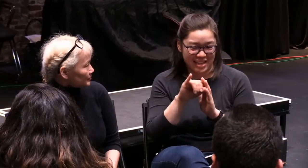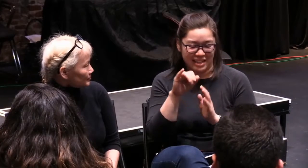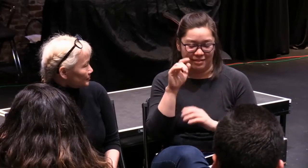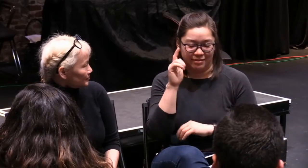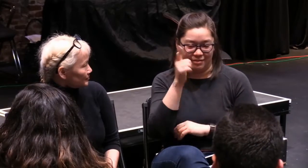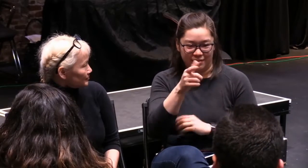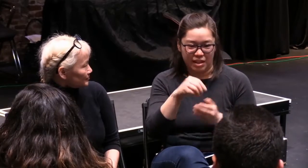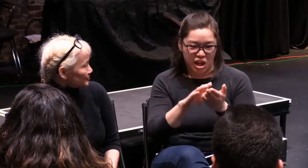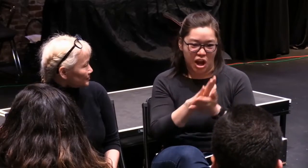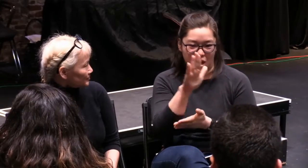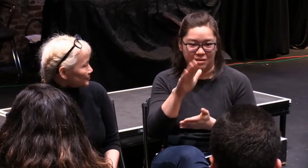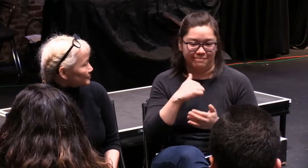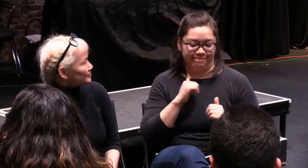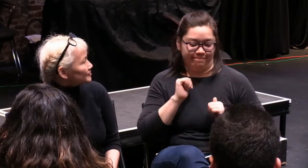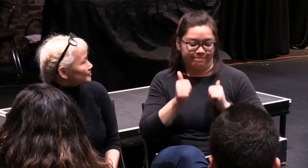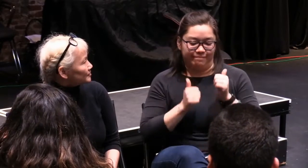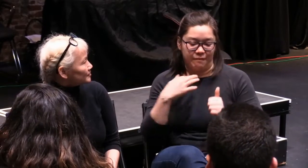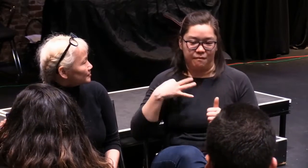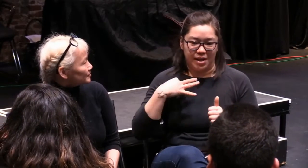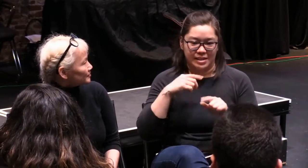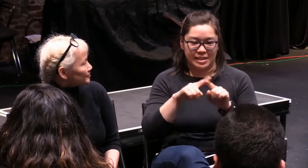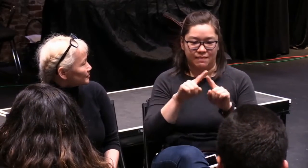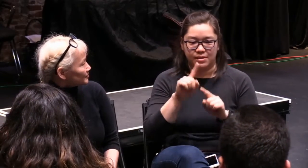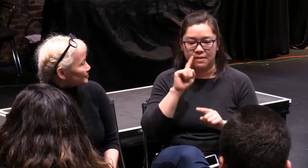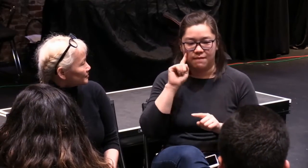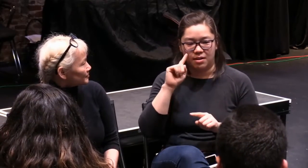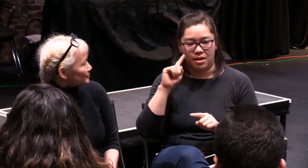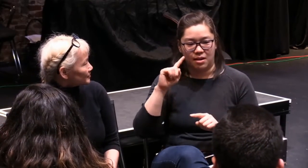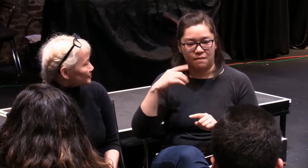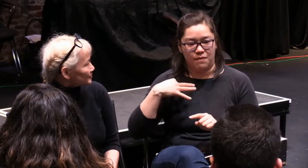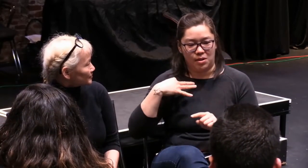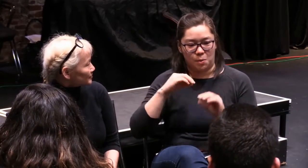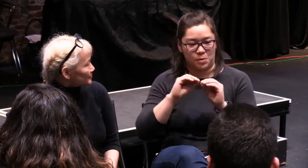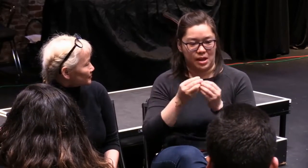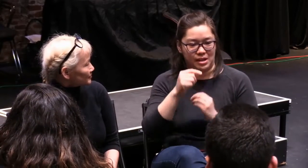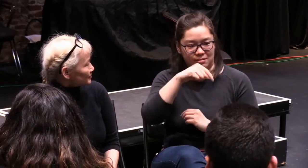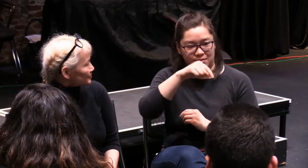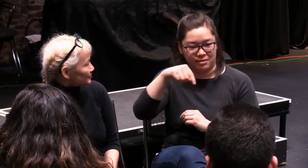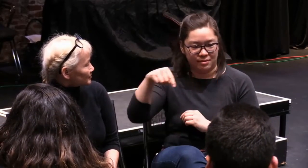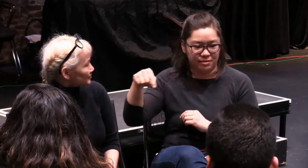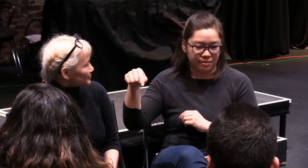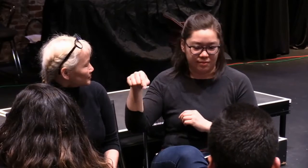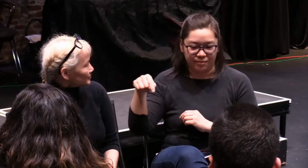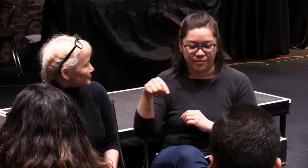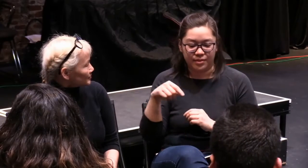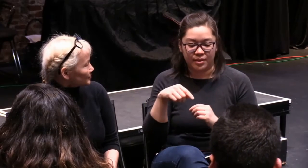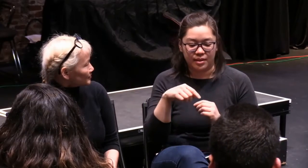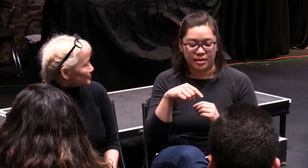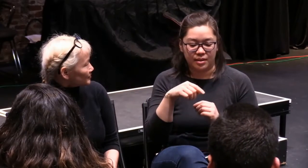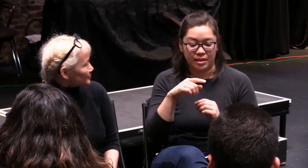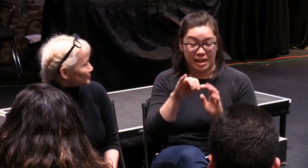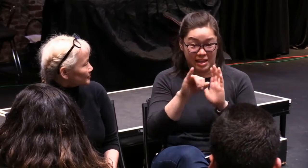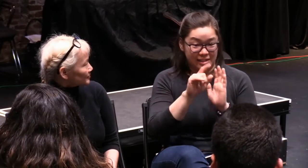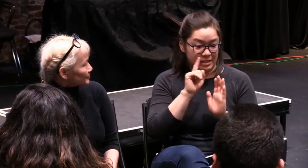But I did find my deaf identity in college because I participated in many student